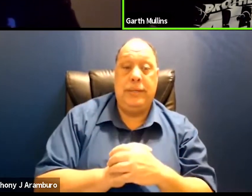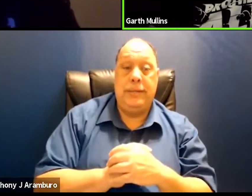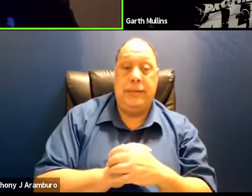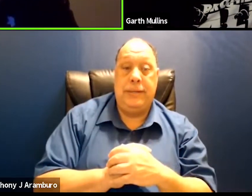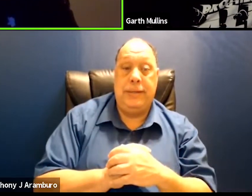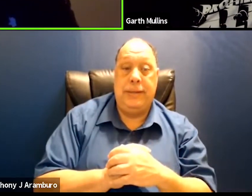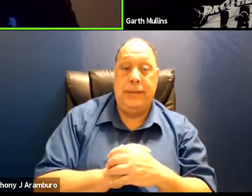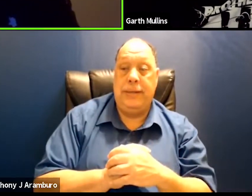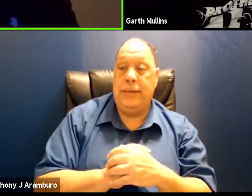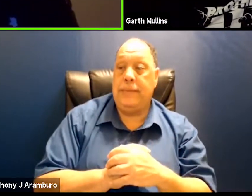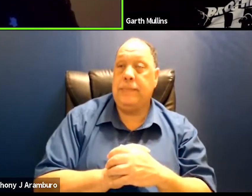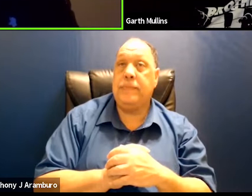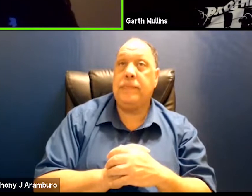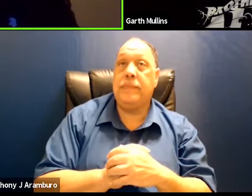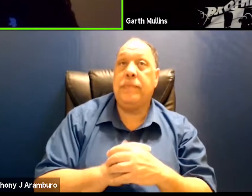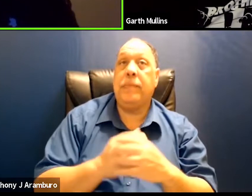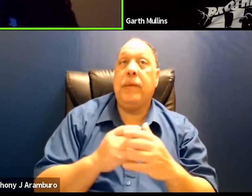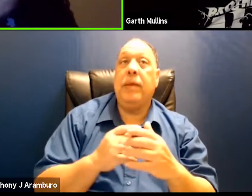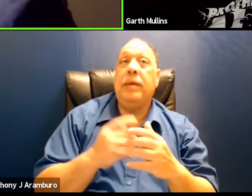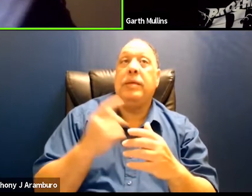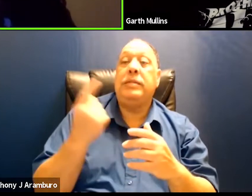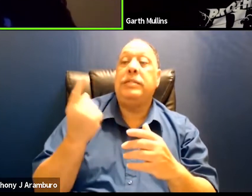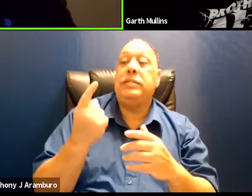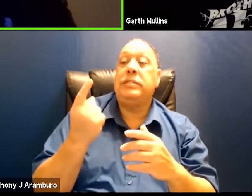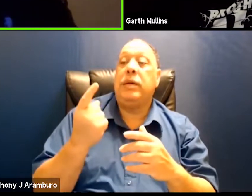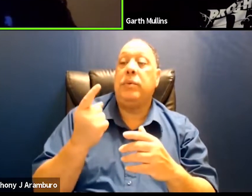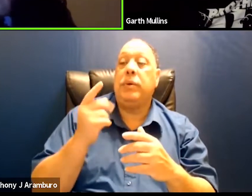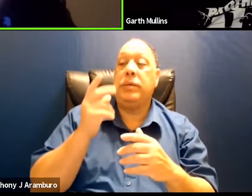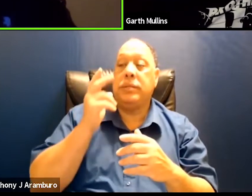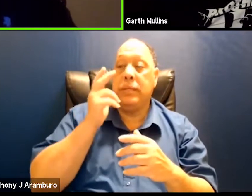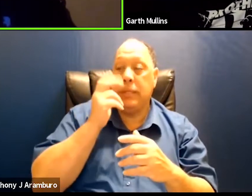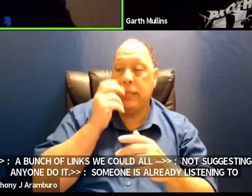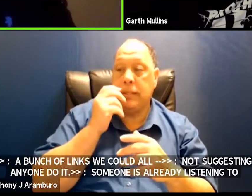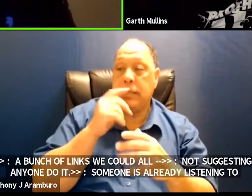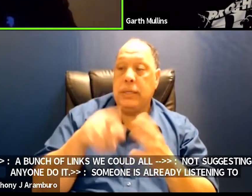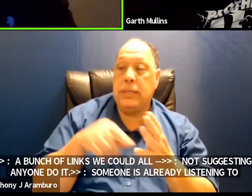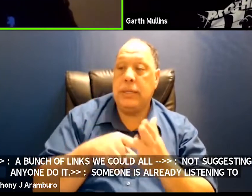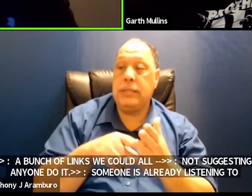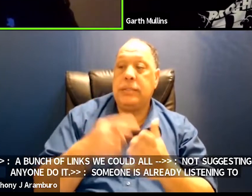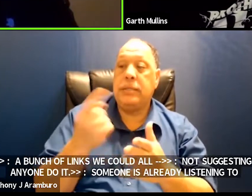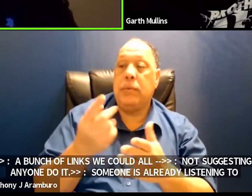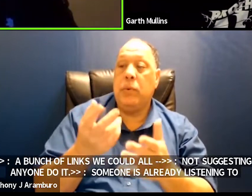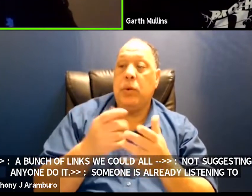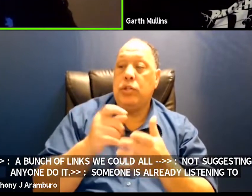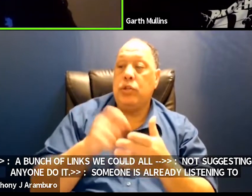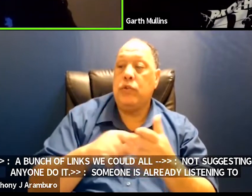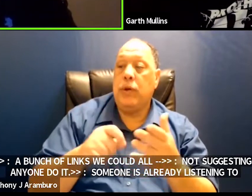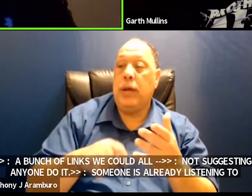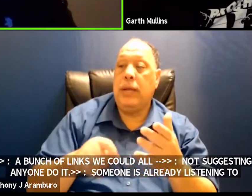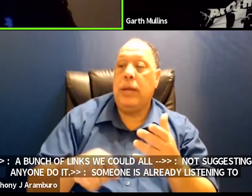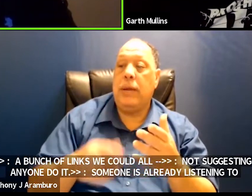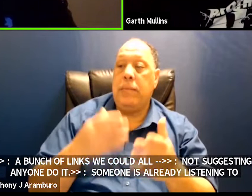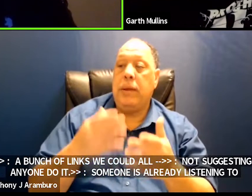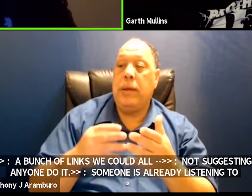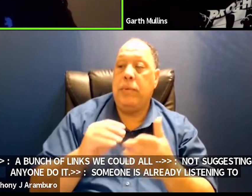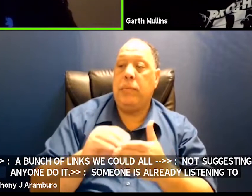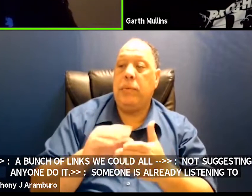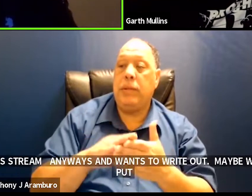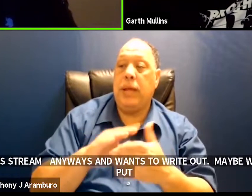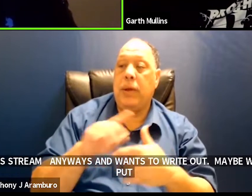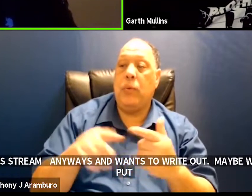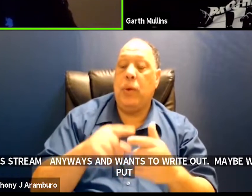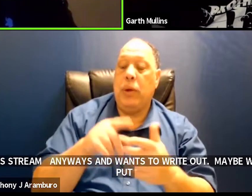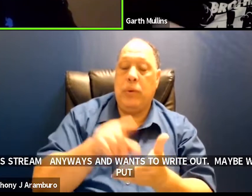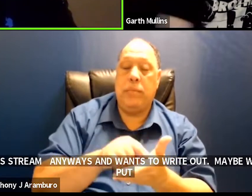someone is already listening to the stream anyways and wants to write out maybe maybe we put that when we when we publish